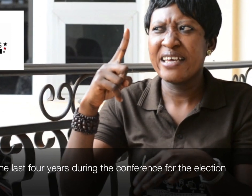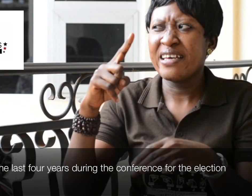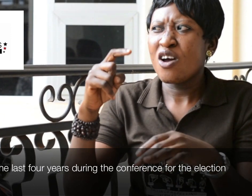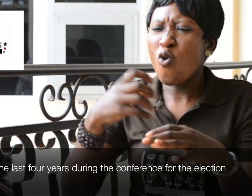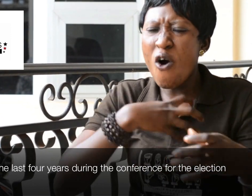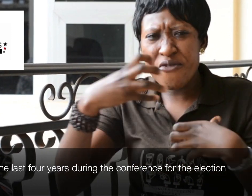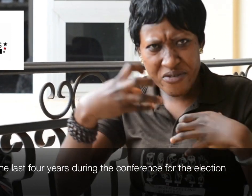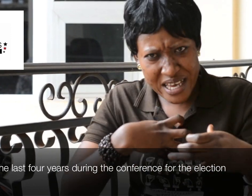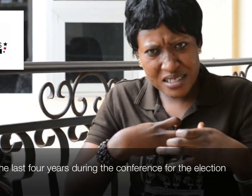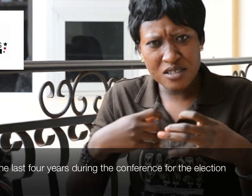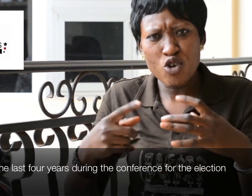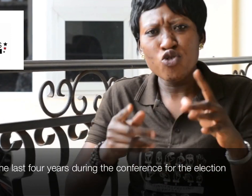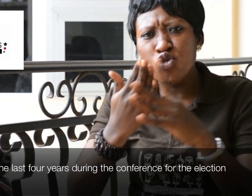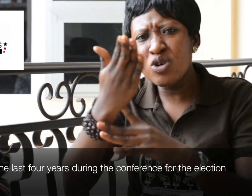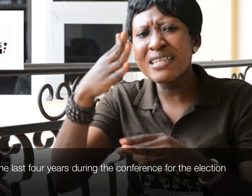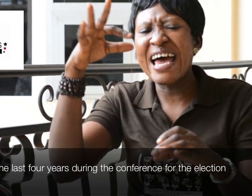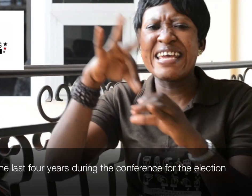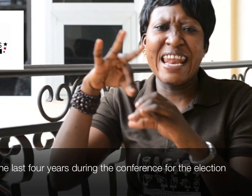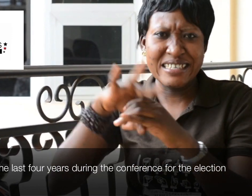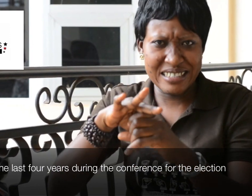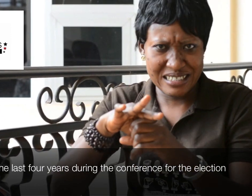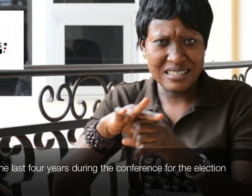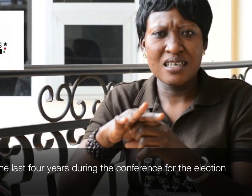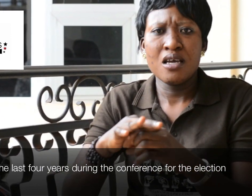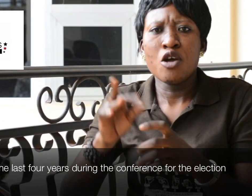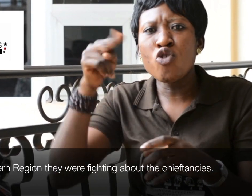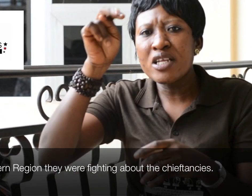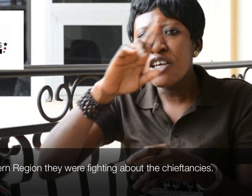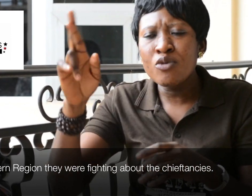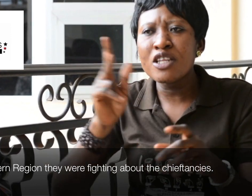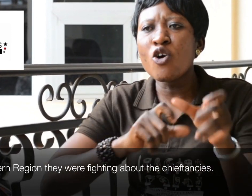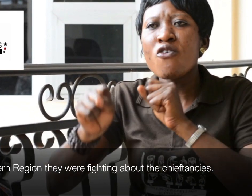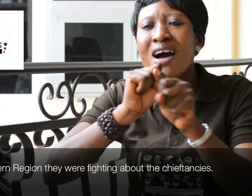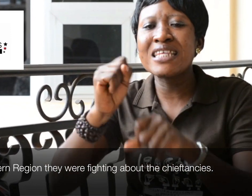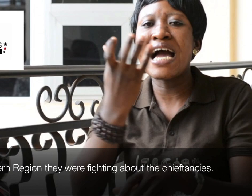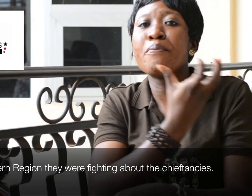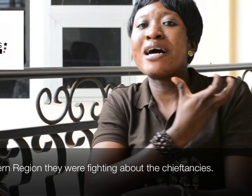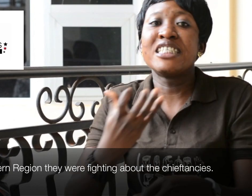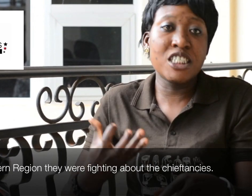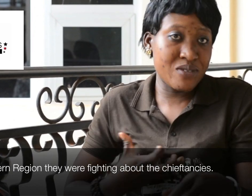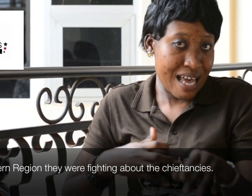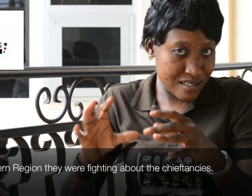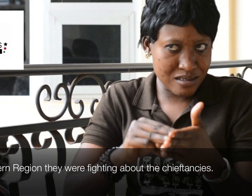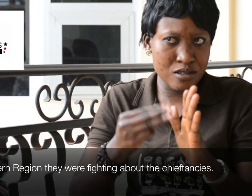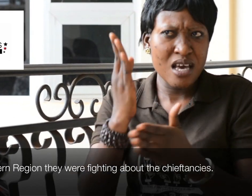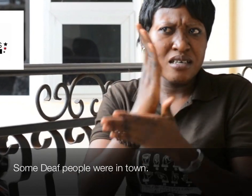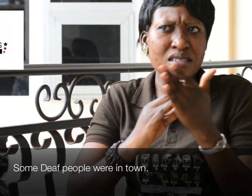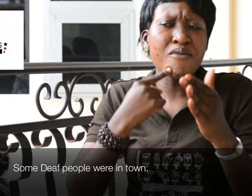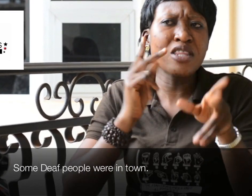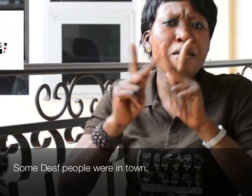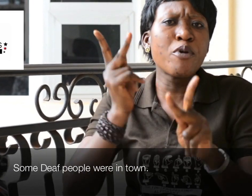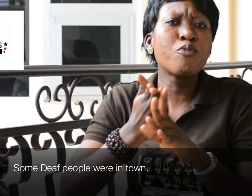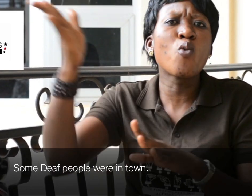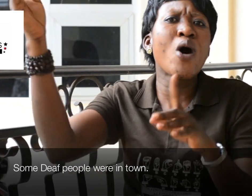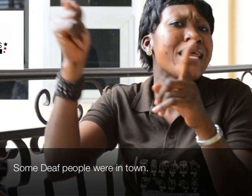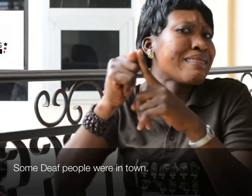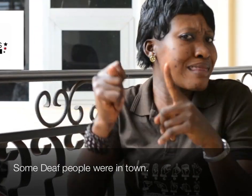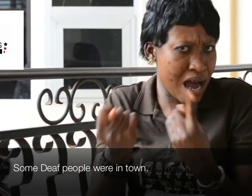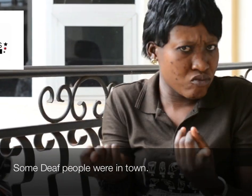conference through the election. Northern region, were fighting about the chief instances. Some deaf people were in town.